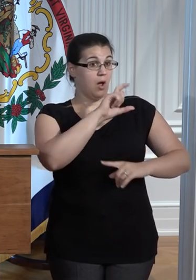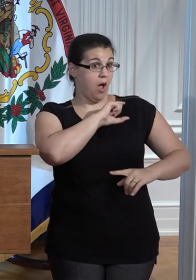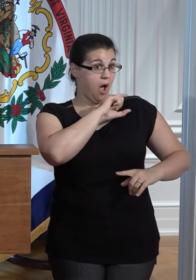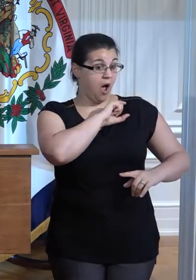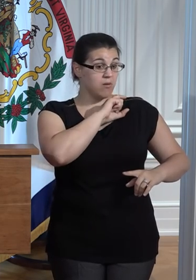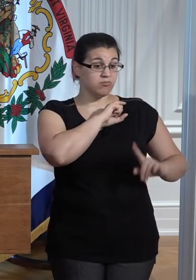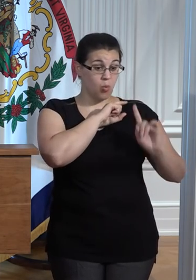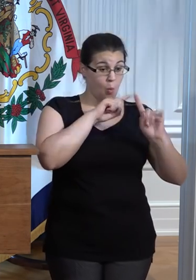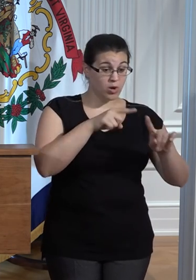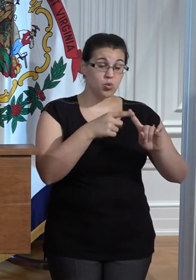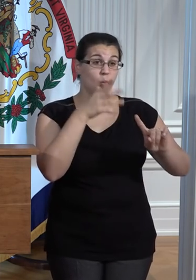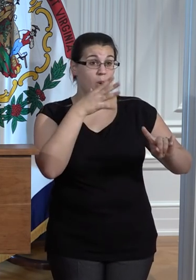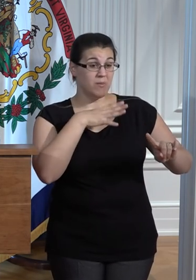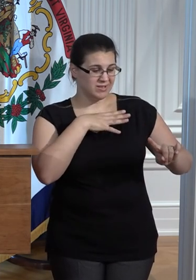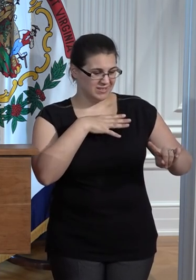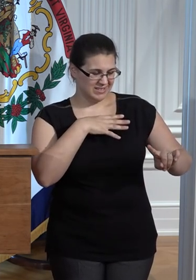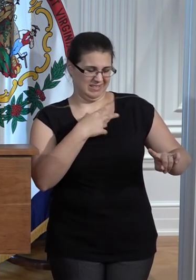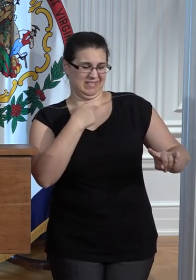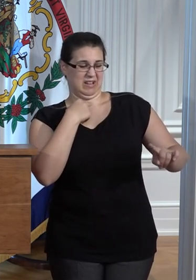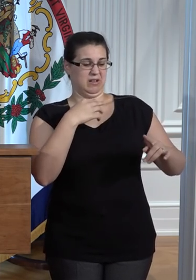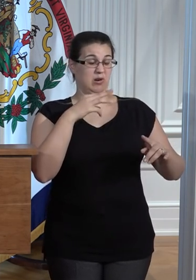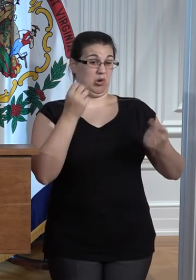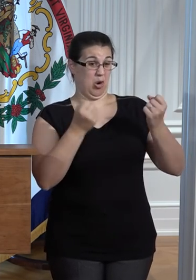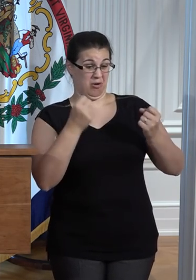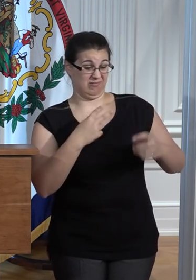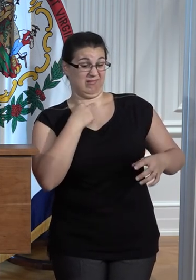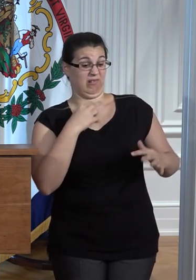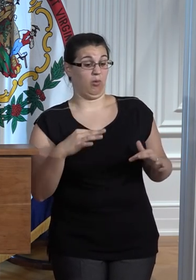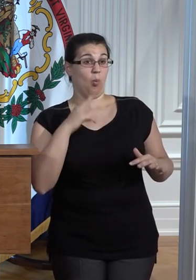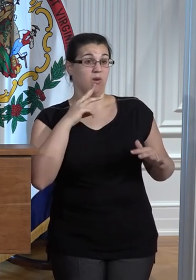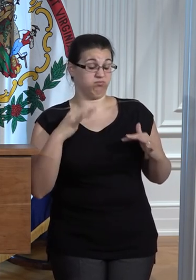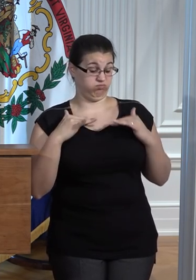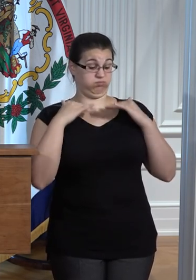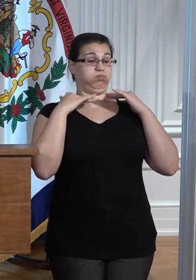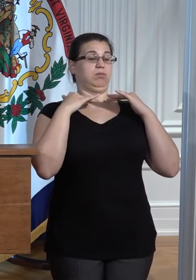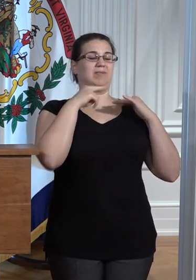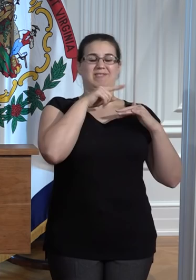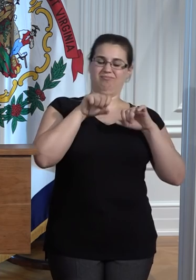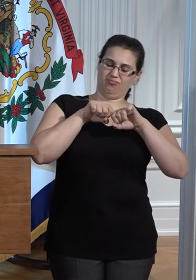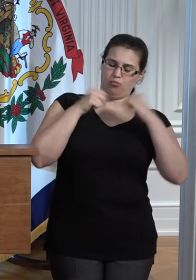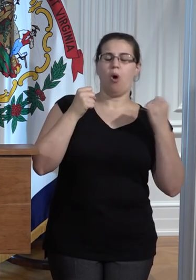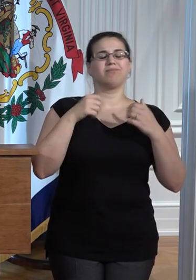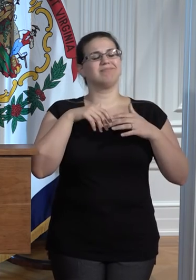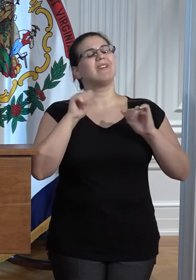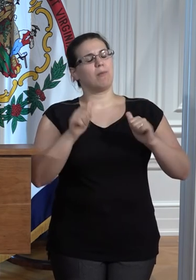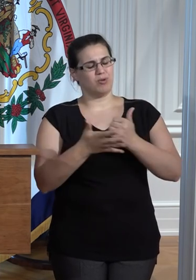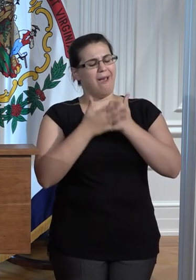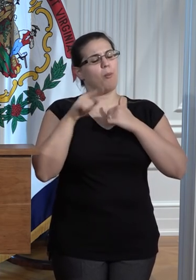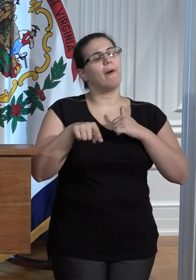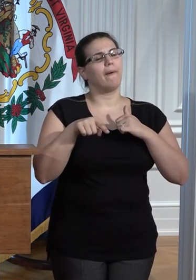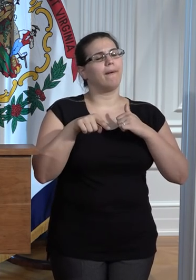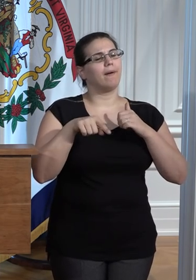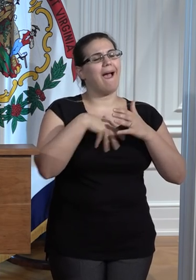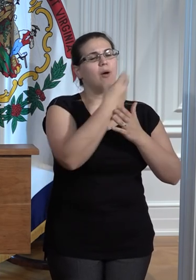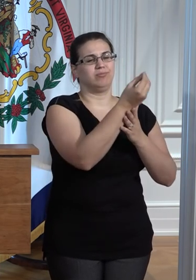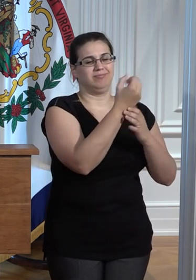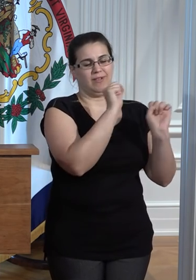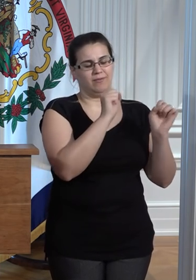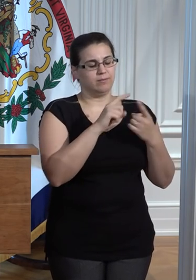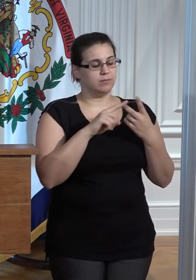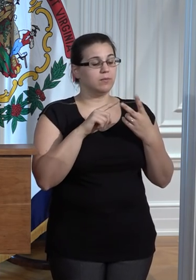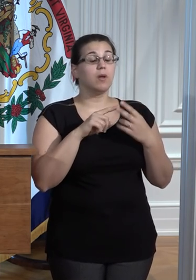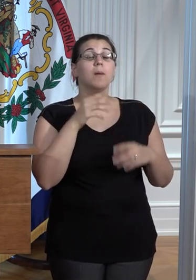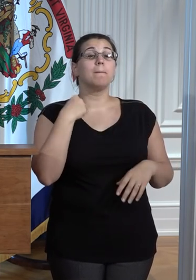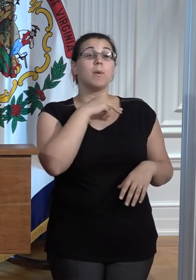a woman who was trapped in her car with water rising up to her neck. Members of the West Virginia National Guard and